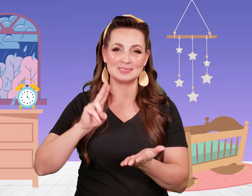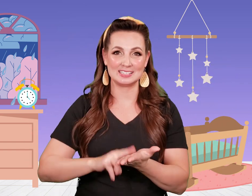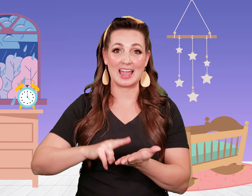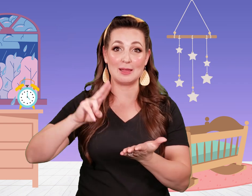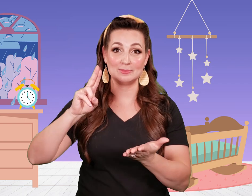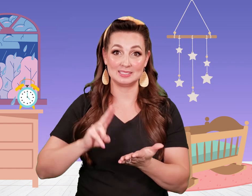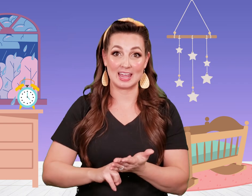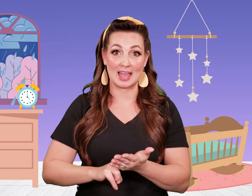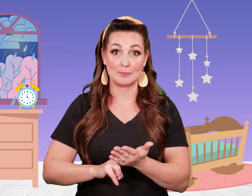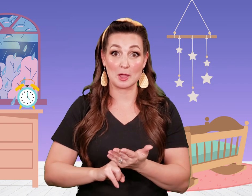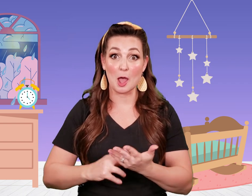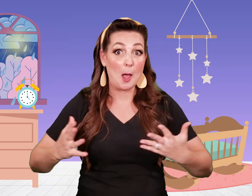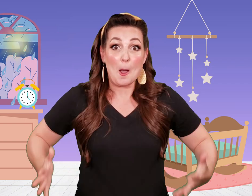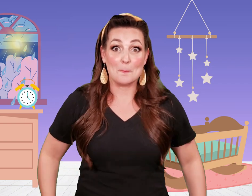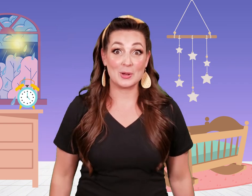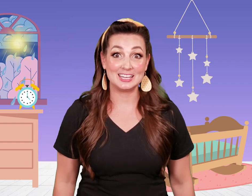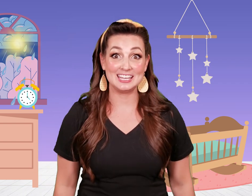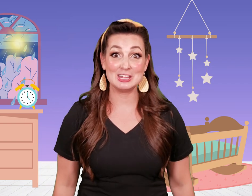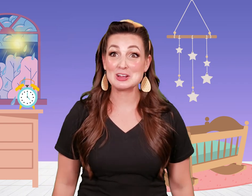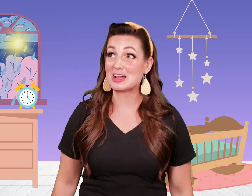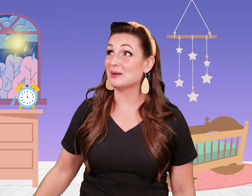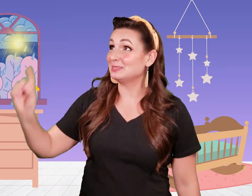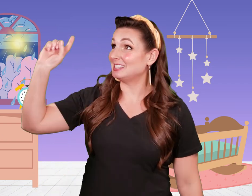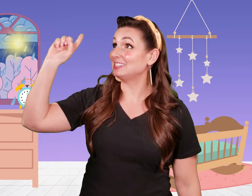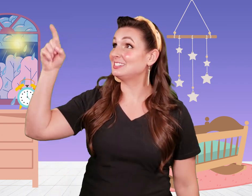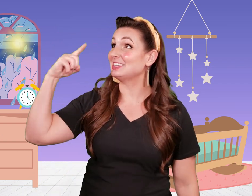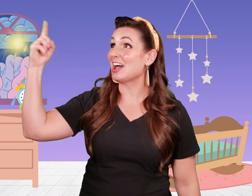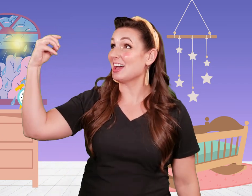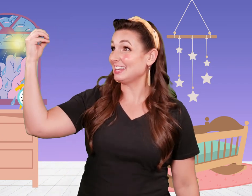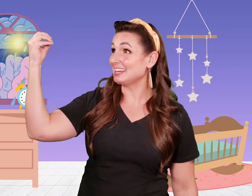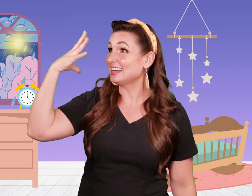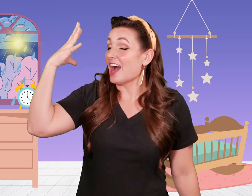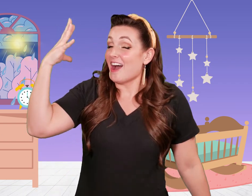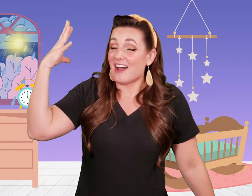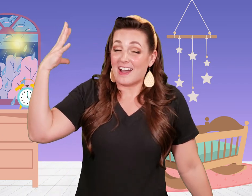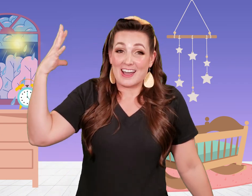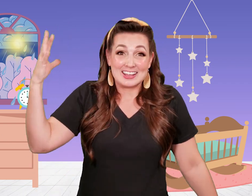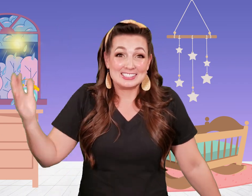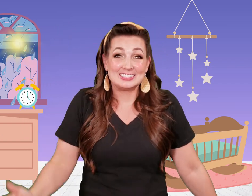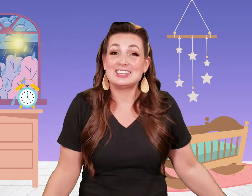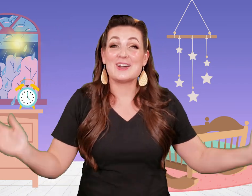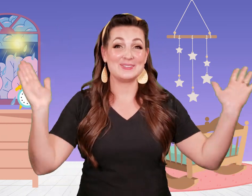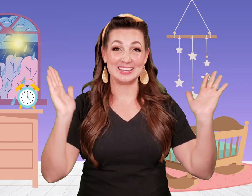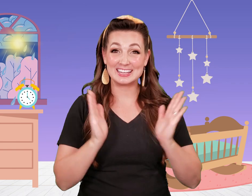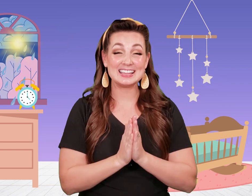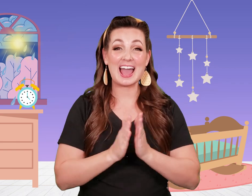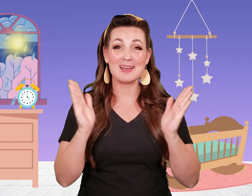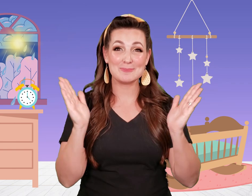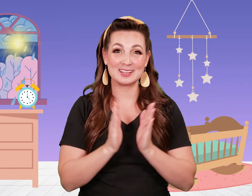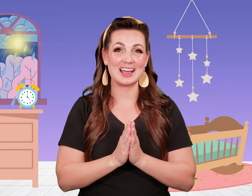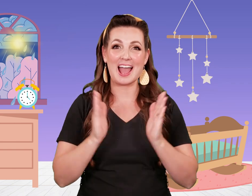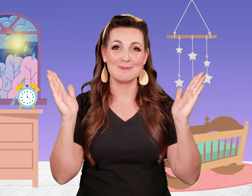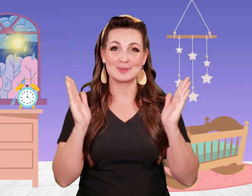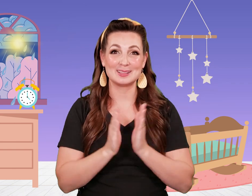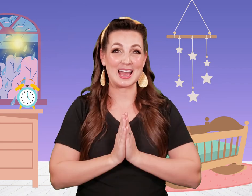tap tap but here comes the Sun so we clap clap clap